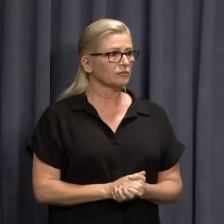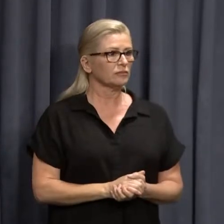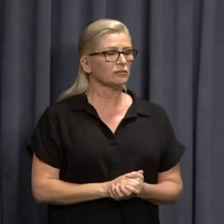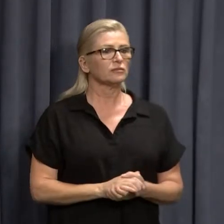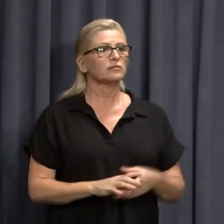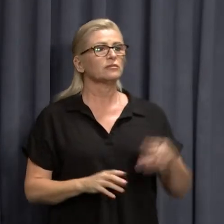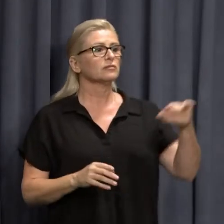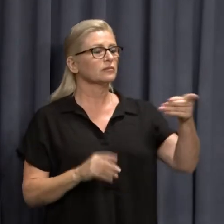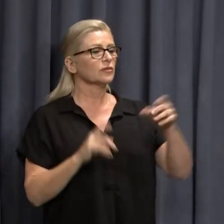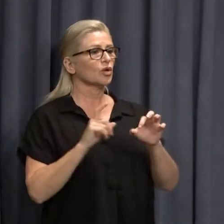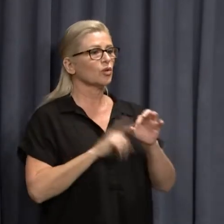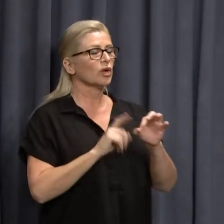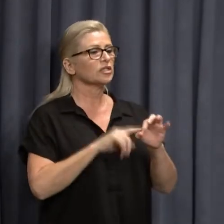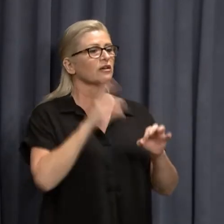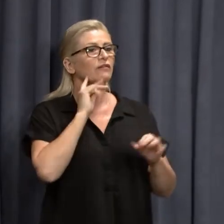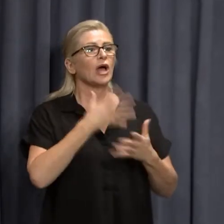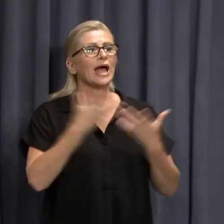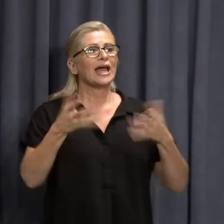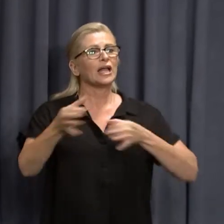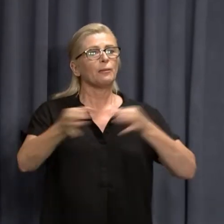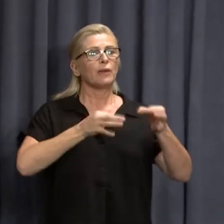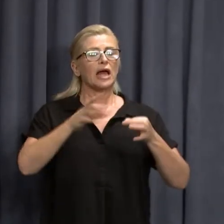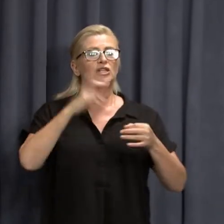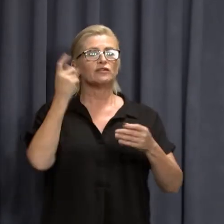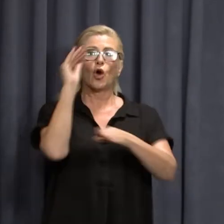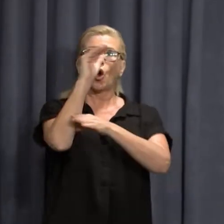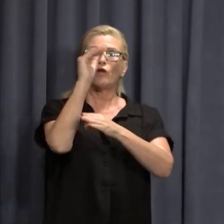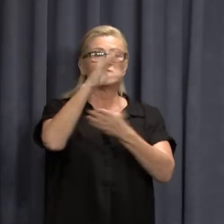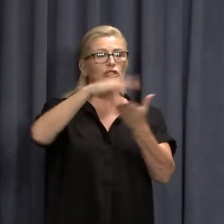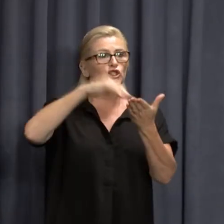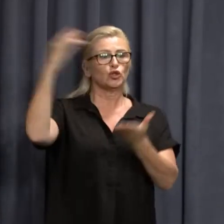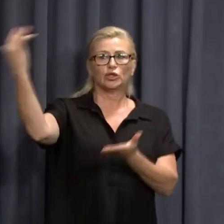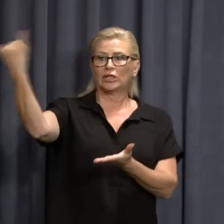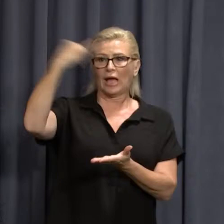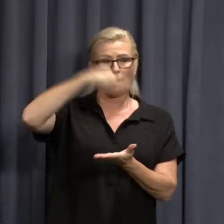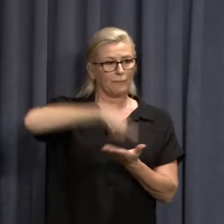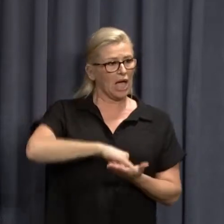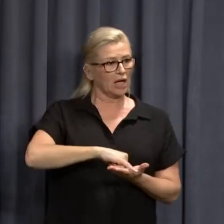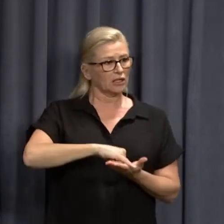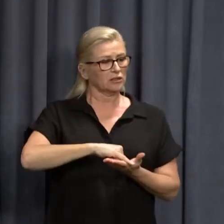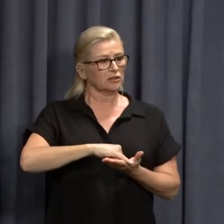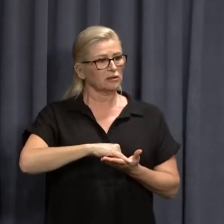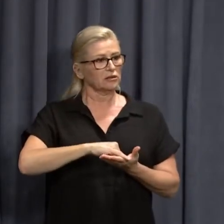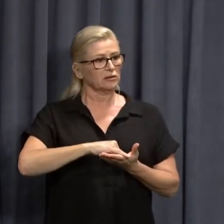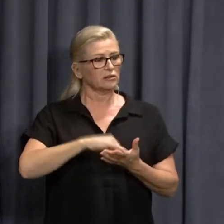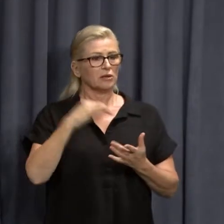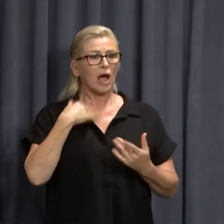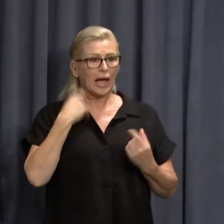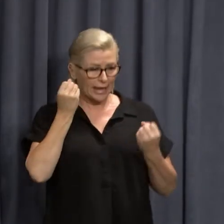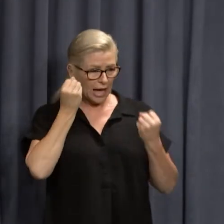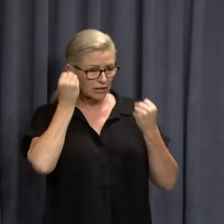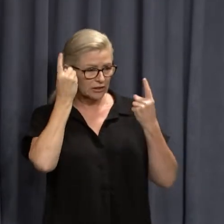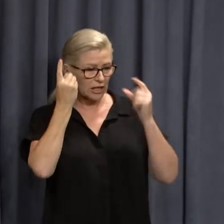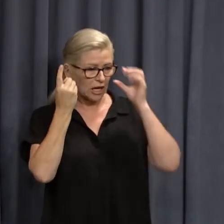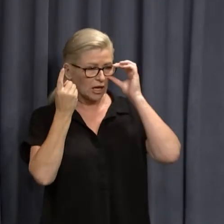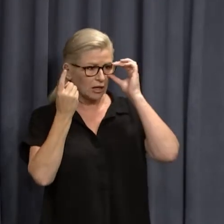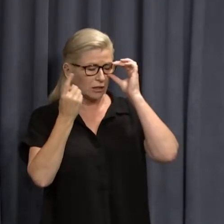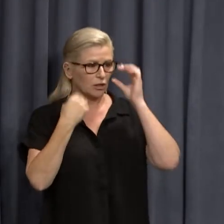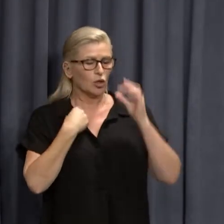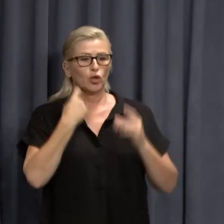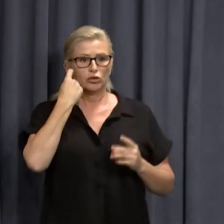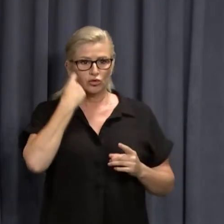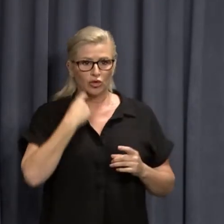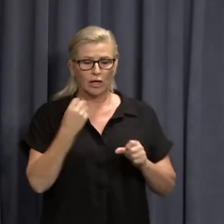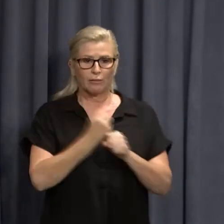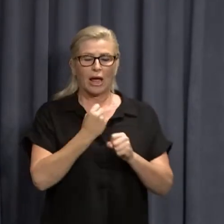Any plans for overseas students to return as well, to a certain extent I understand that you're trying to prioritize